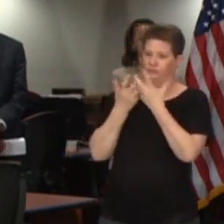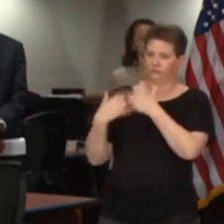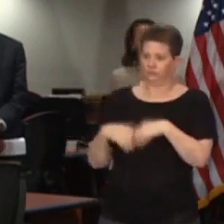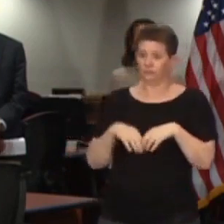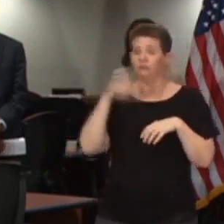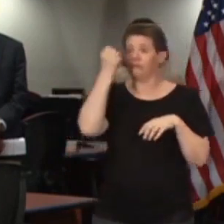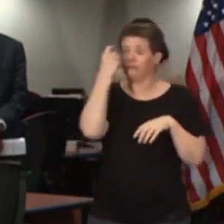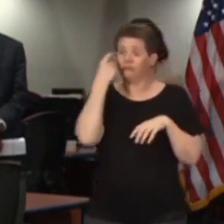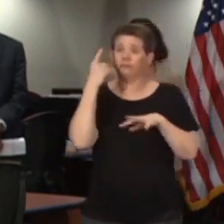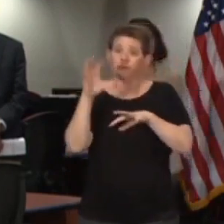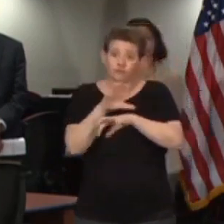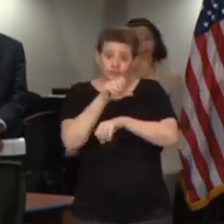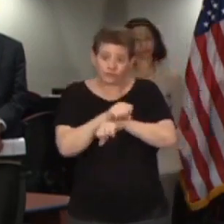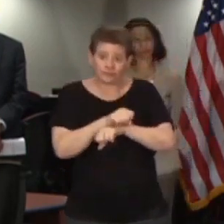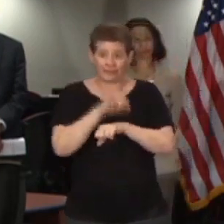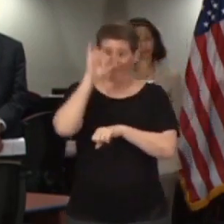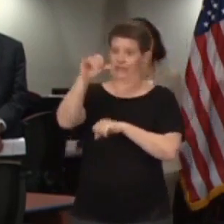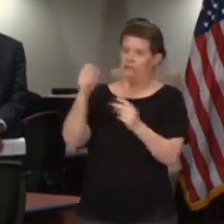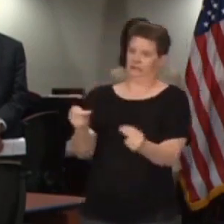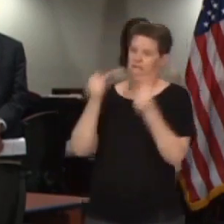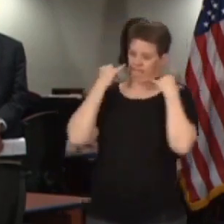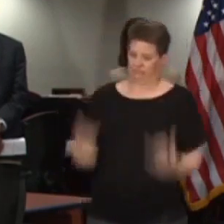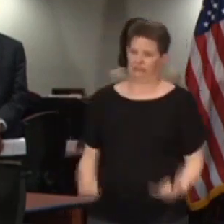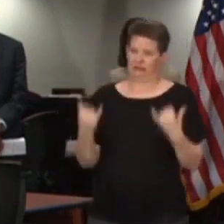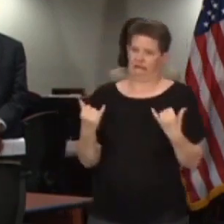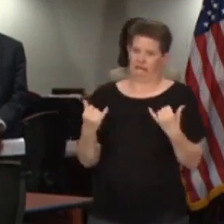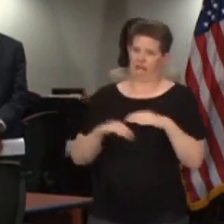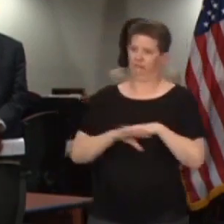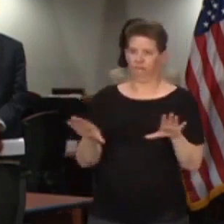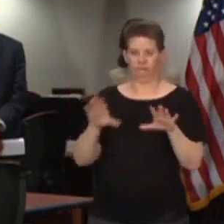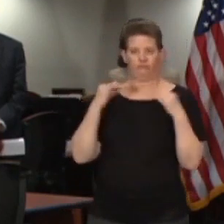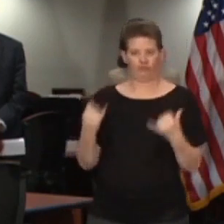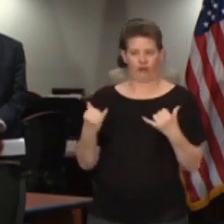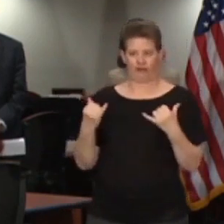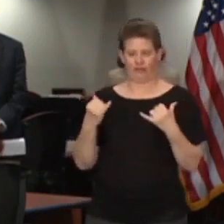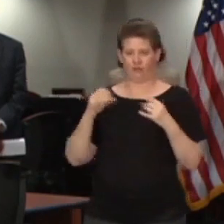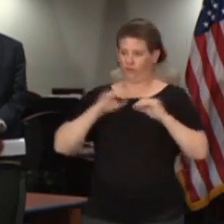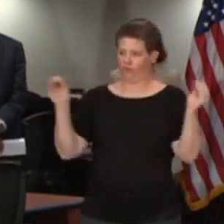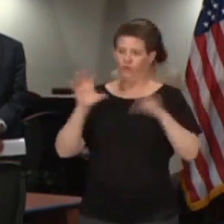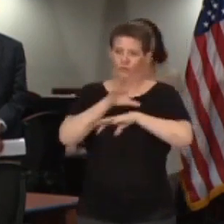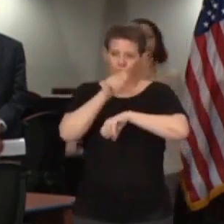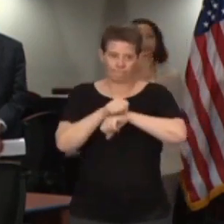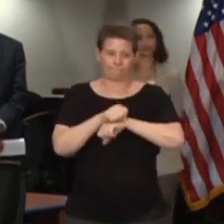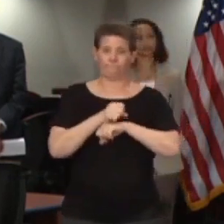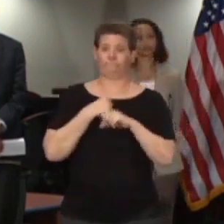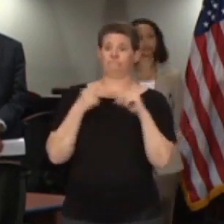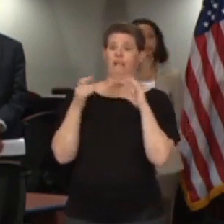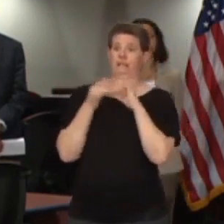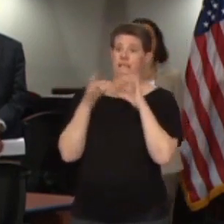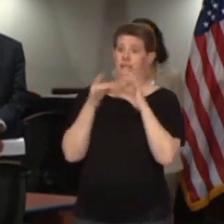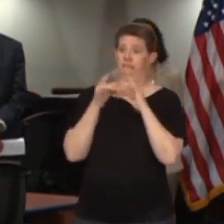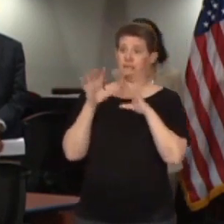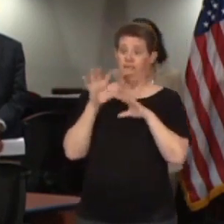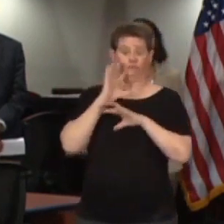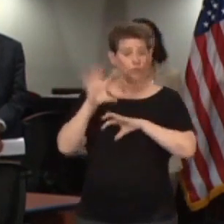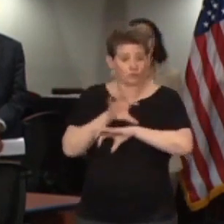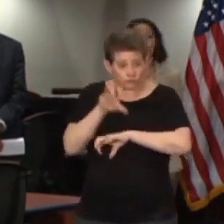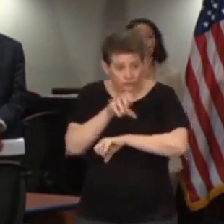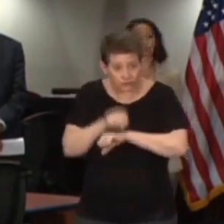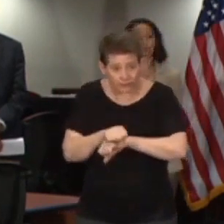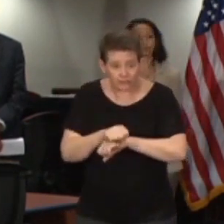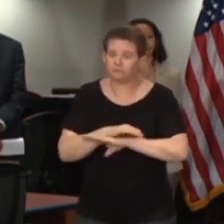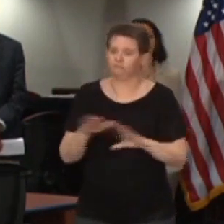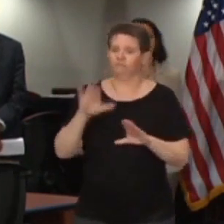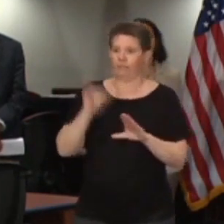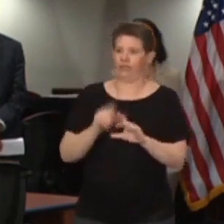reservations, that is immediate. That goes into effect right now. My oral statement constitutes the